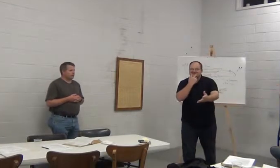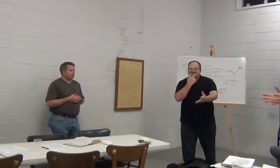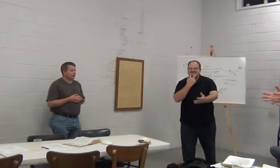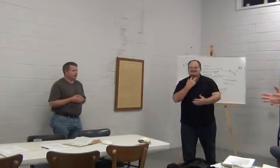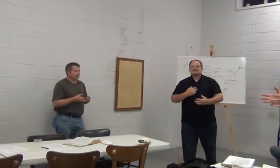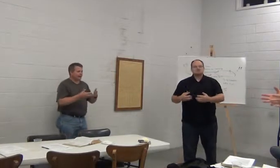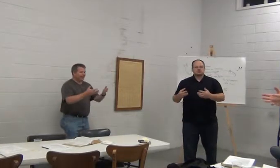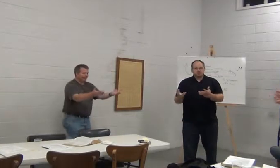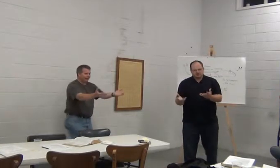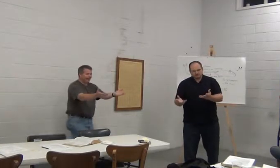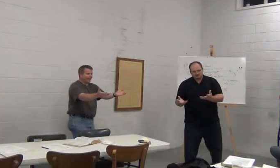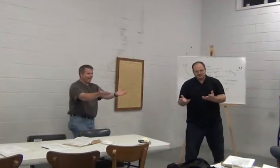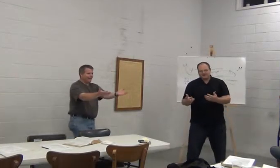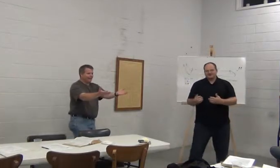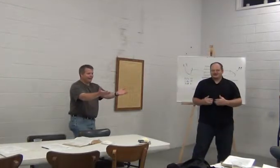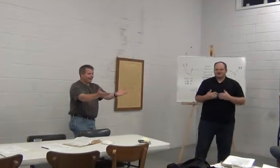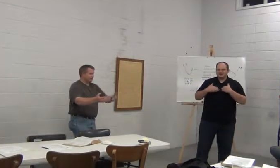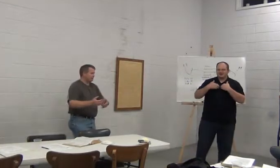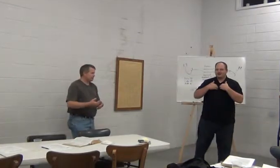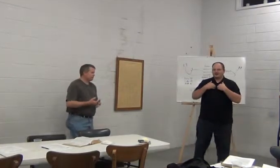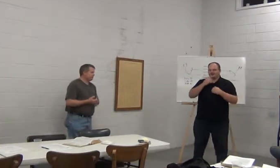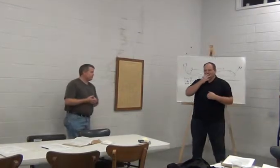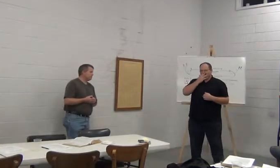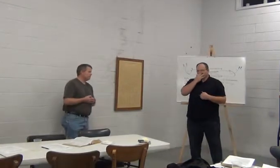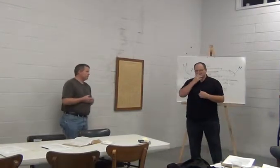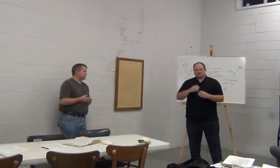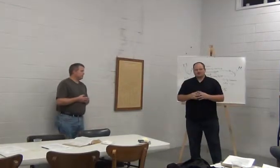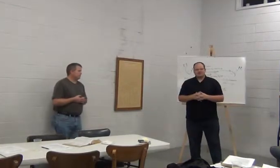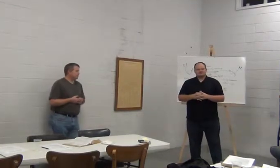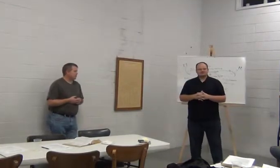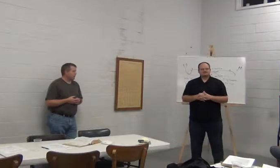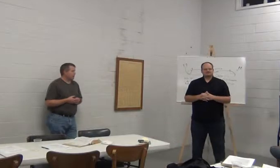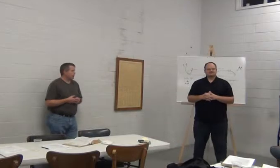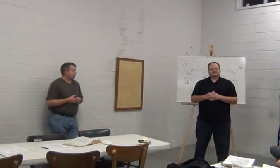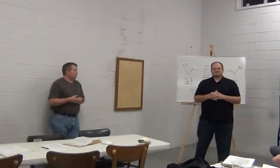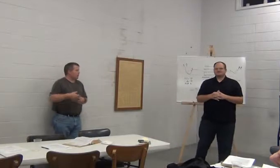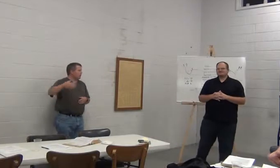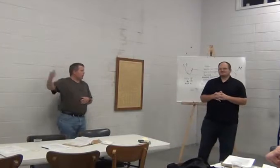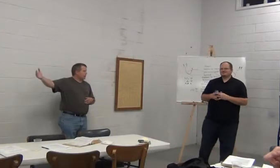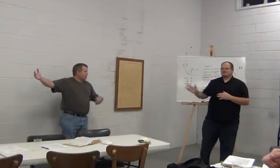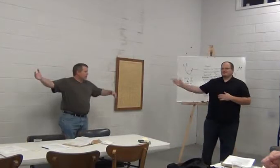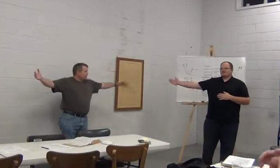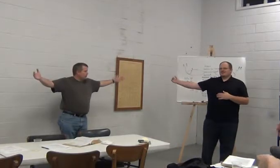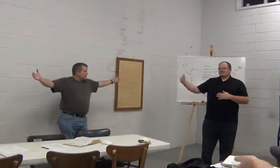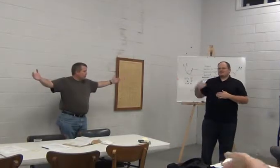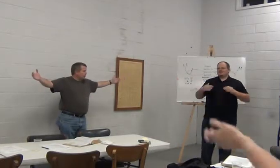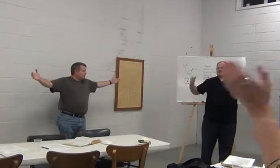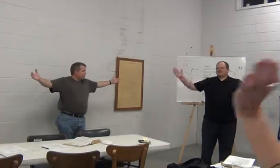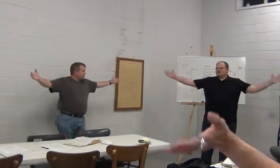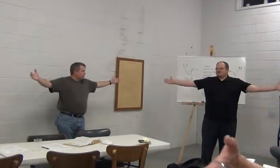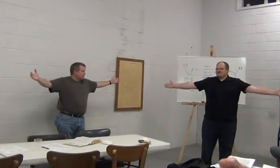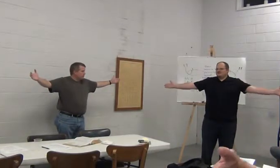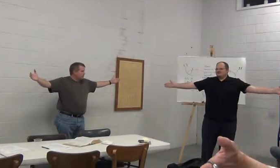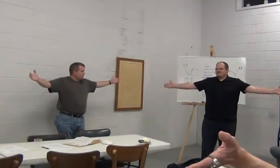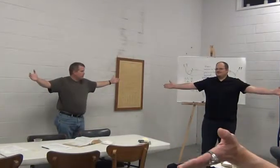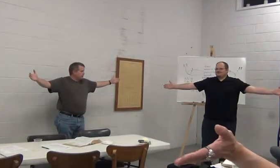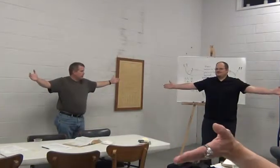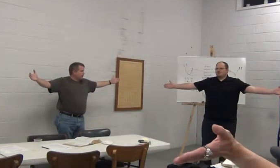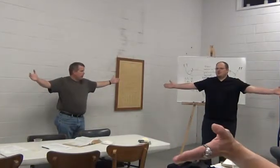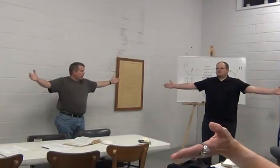a smile. Not like a frown. From the heart. Alright? What's number one? Repent and believe. Repent and believe. That's Mark